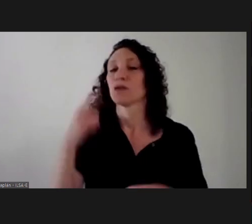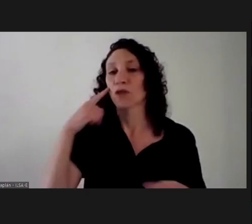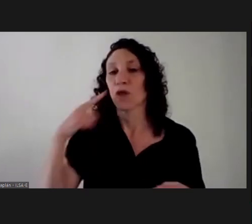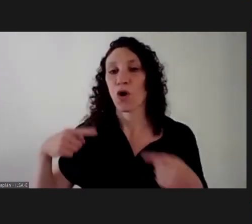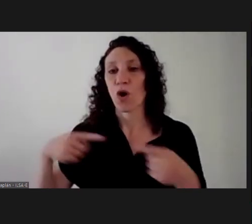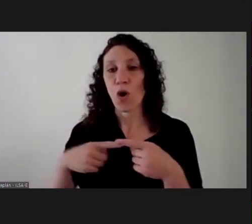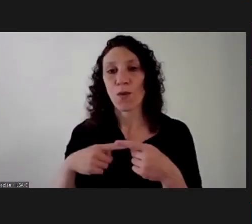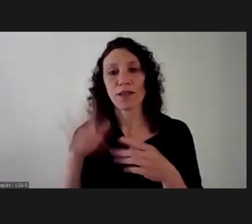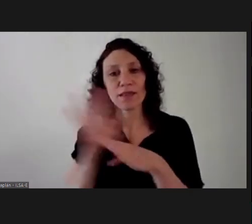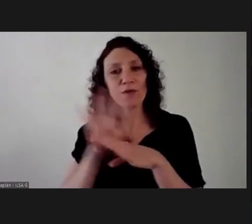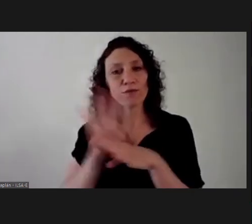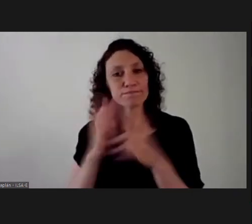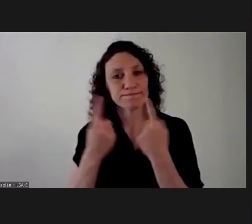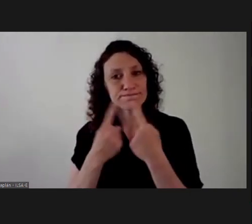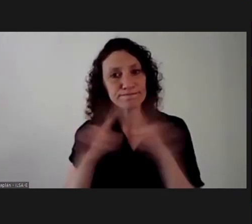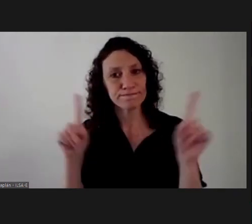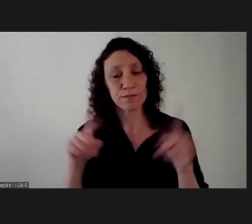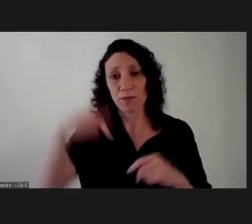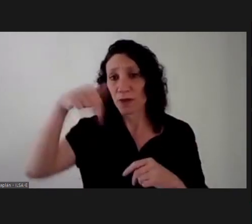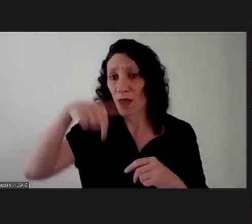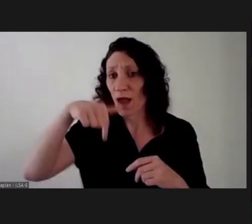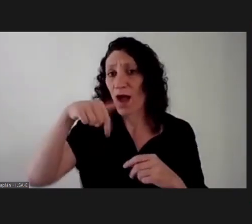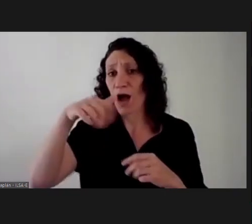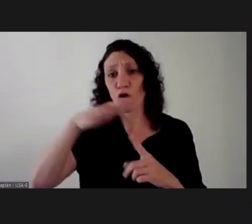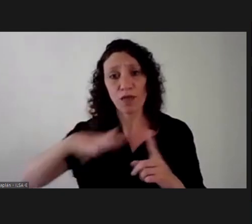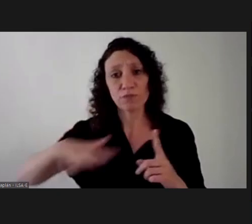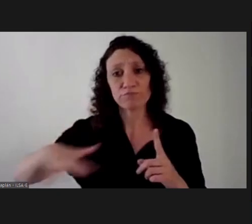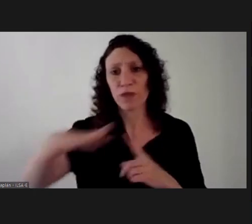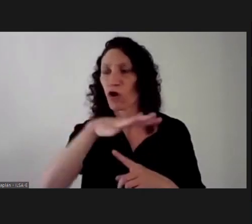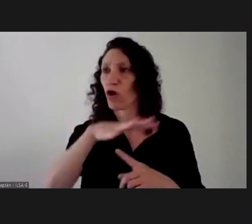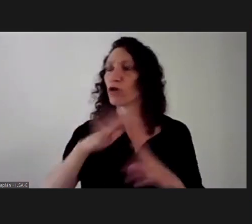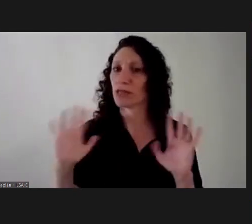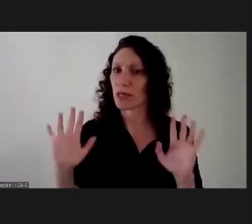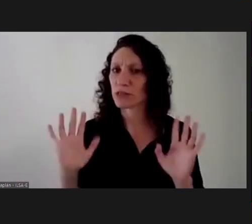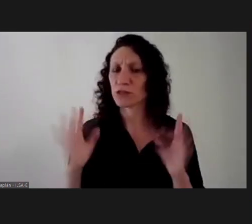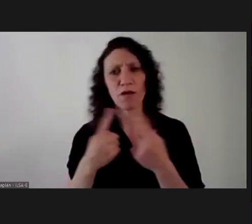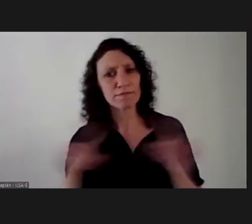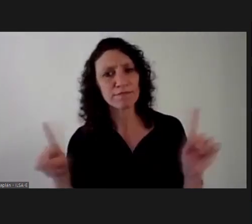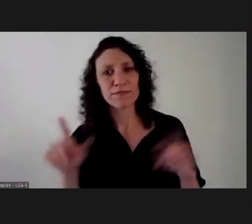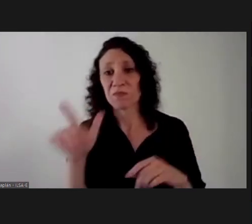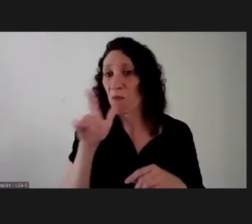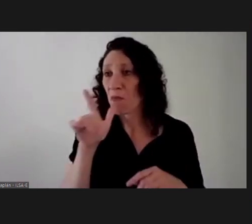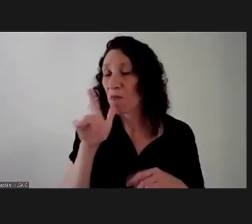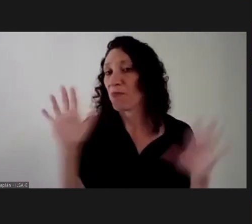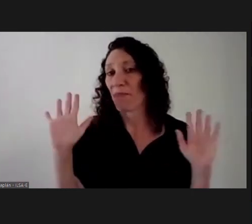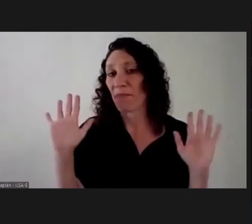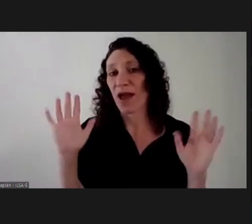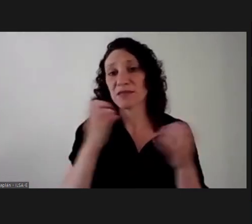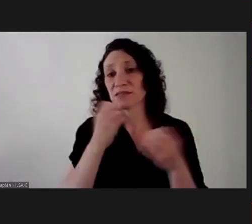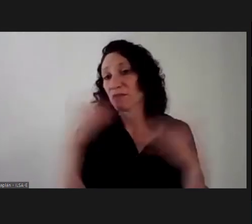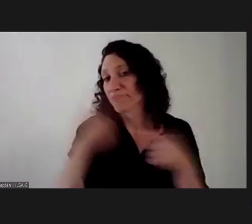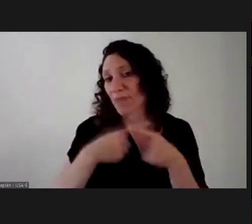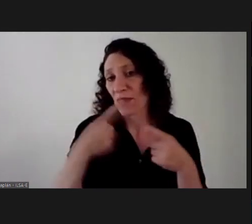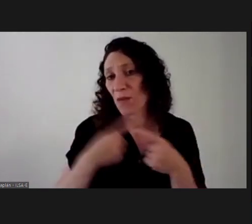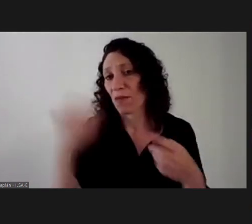to vindicate alternative filmmaking today in a context where everything should